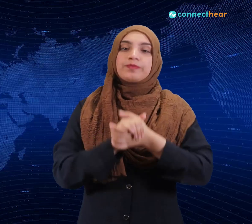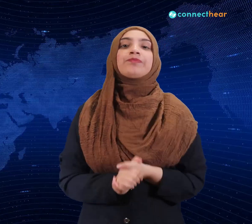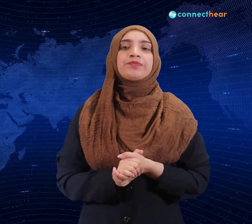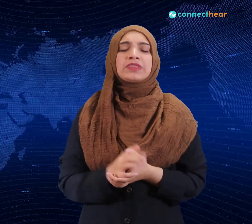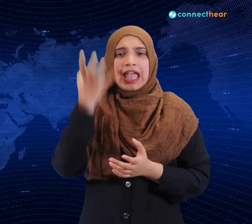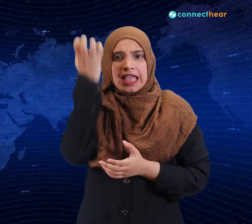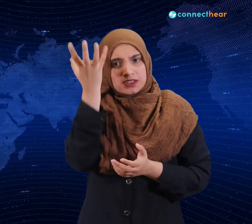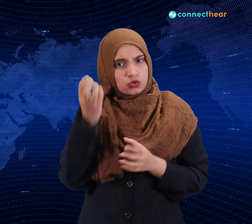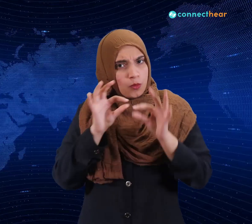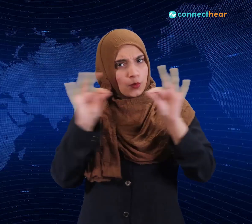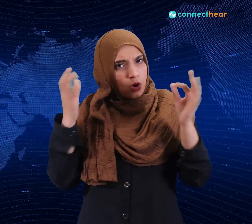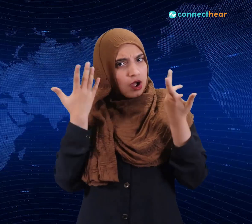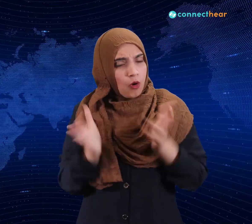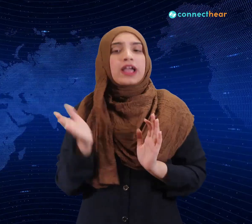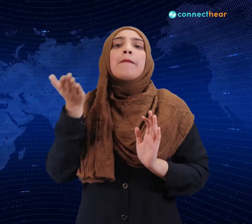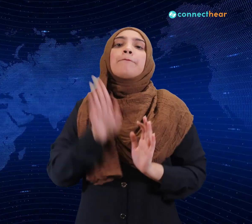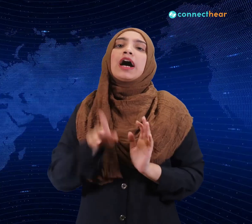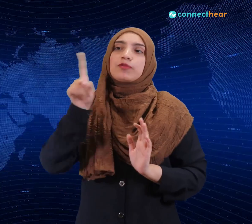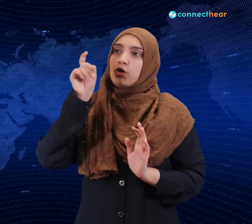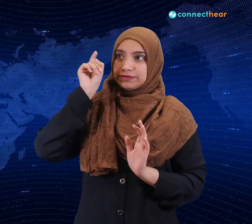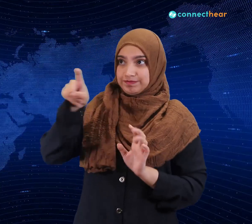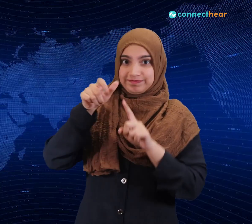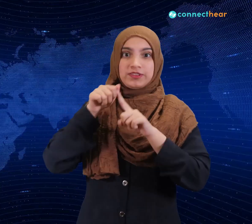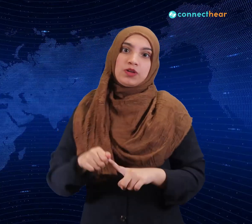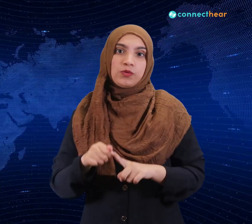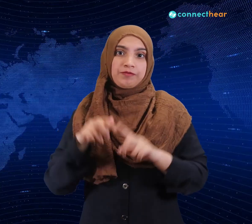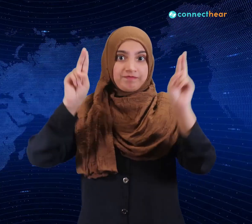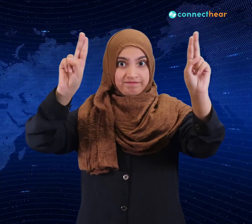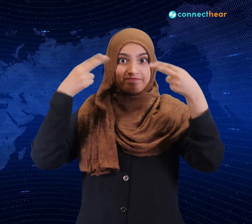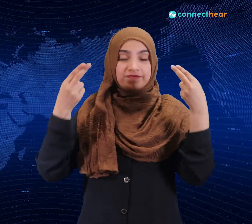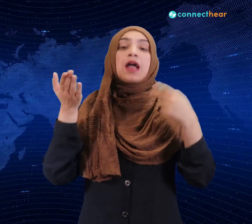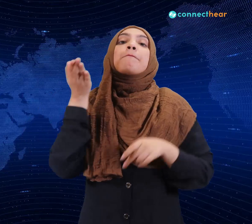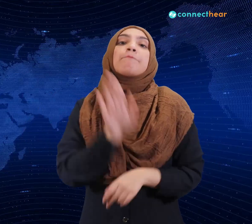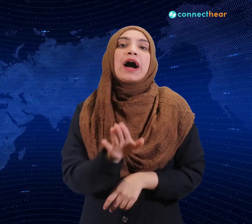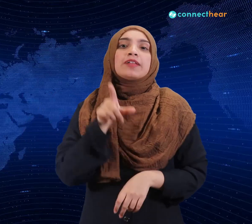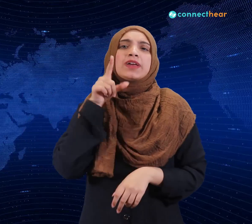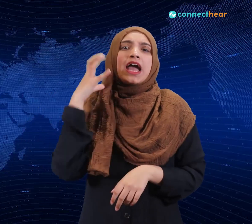Once the installation is complete, open the app. Tap on the orange sign up button.